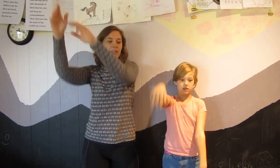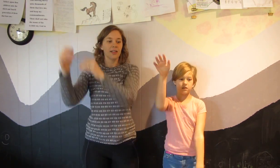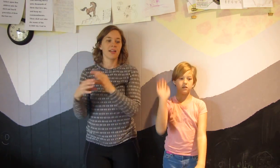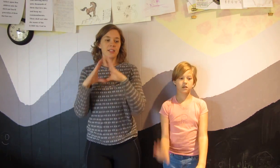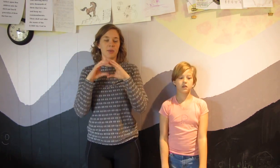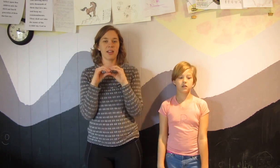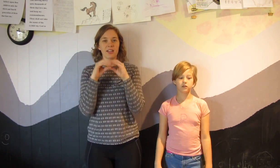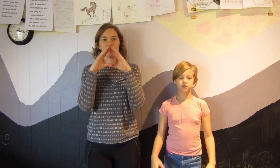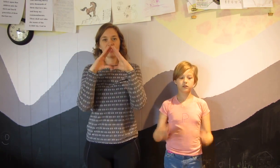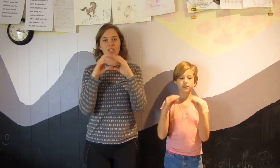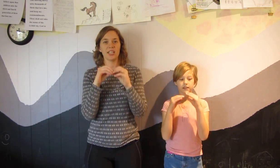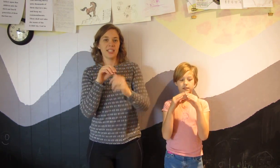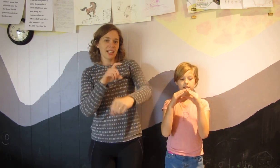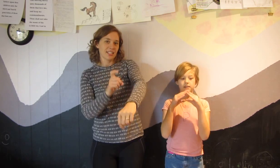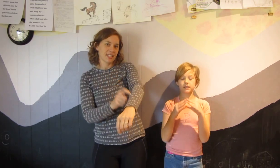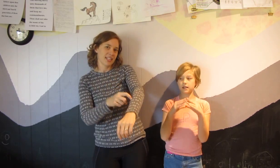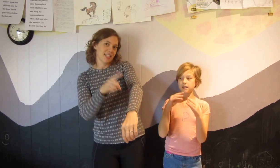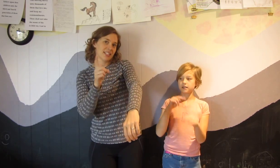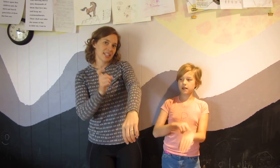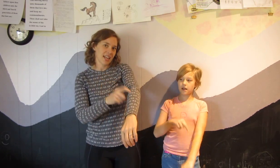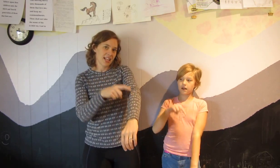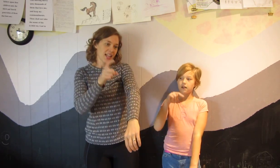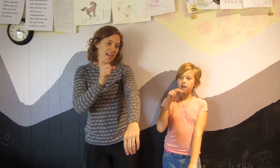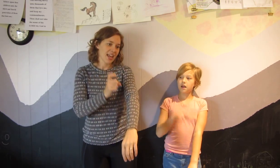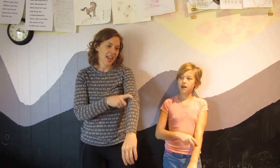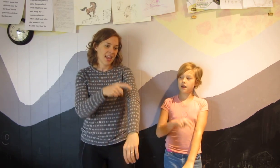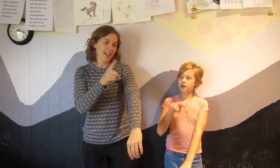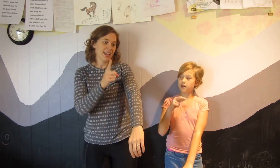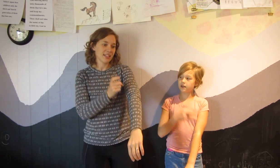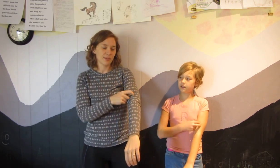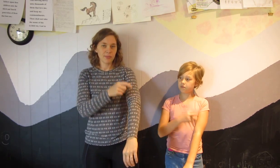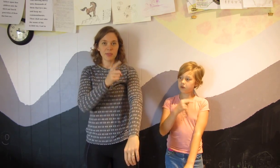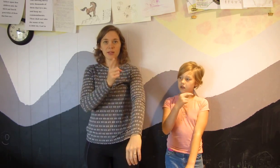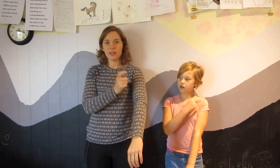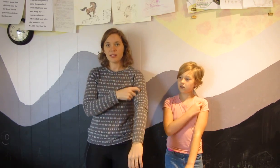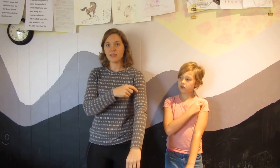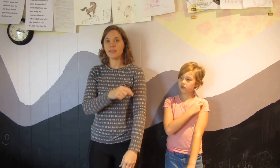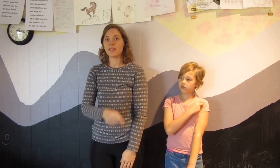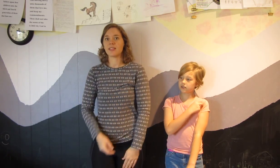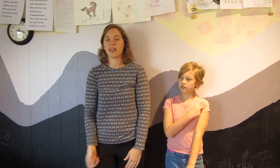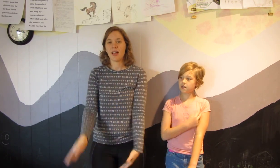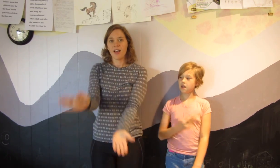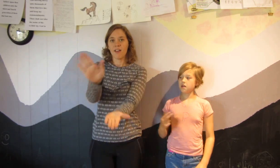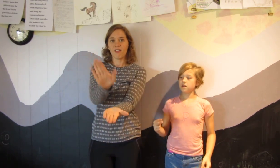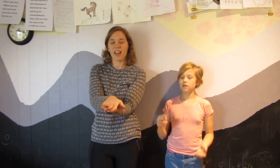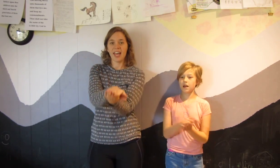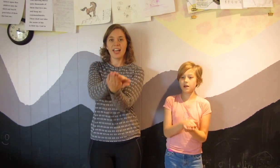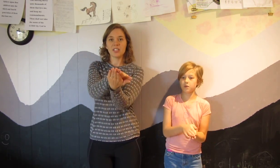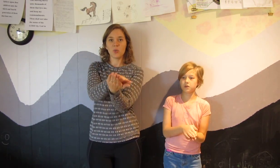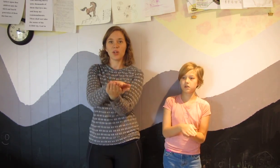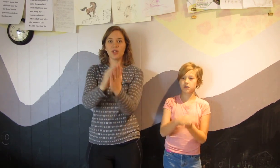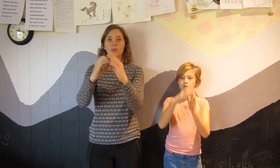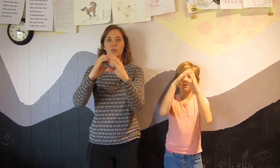sponges stinging cell animals flatworms